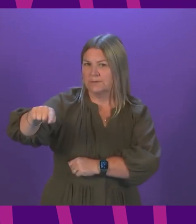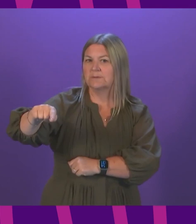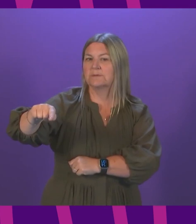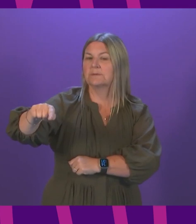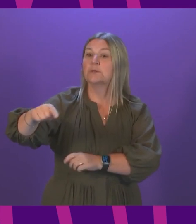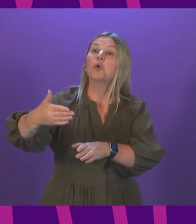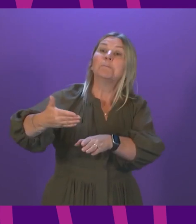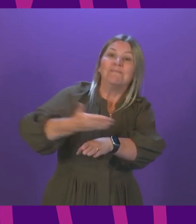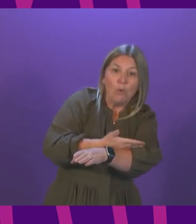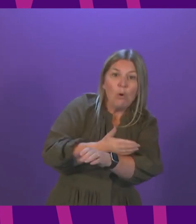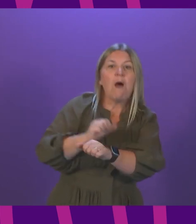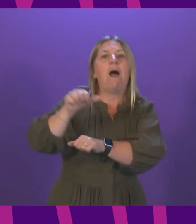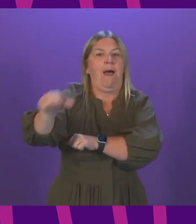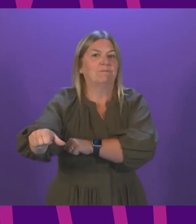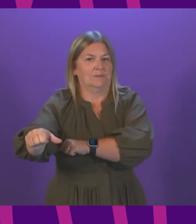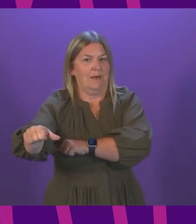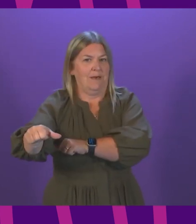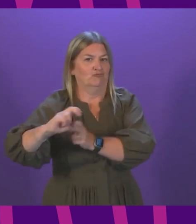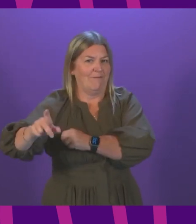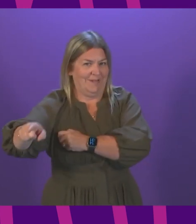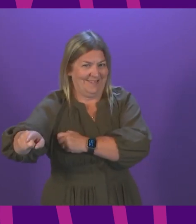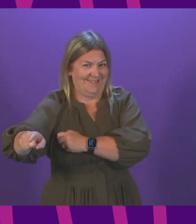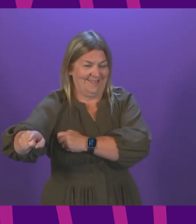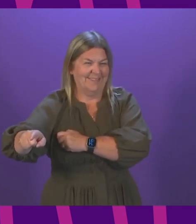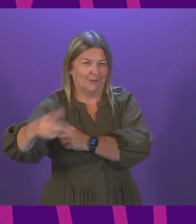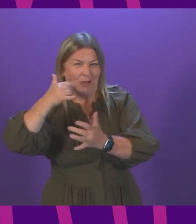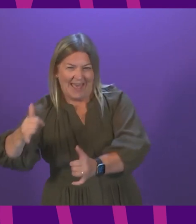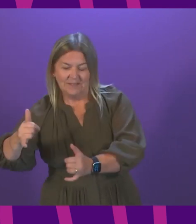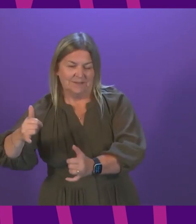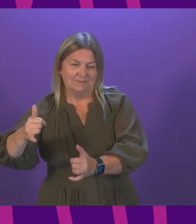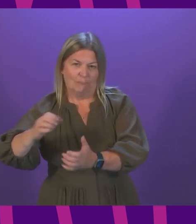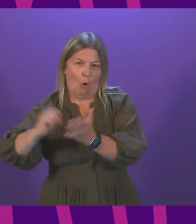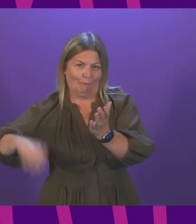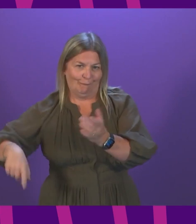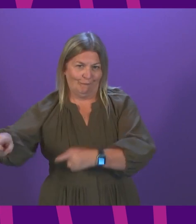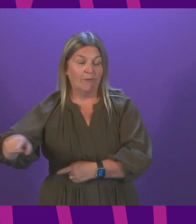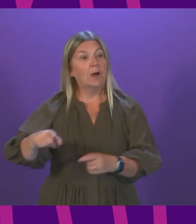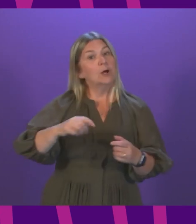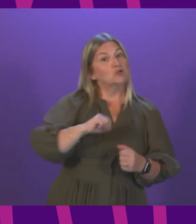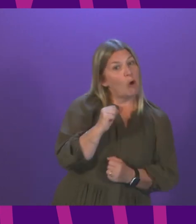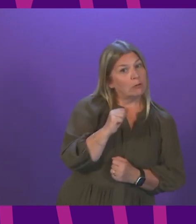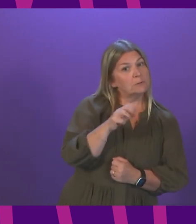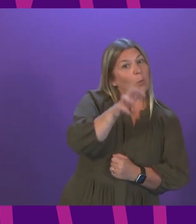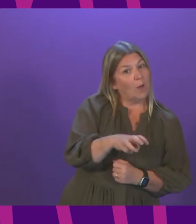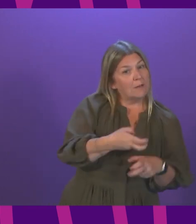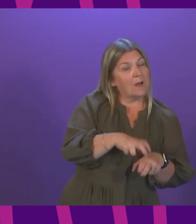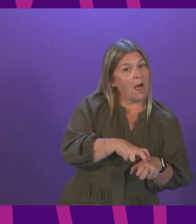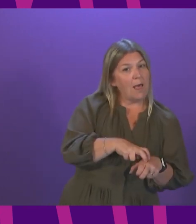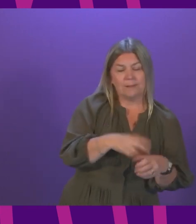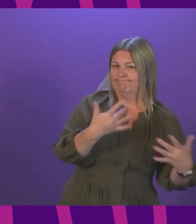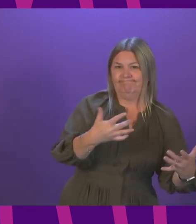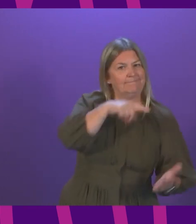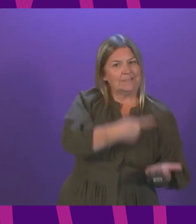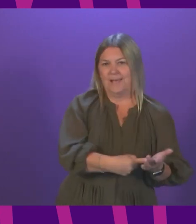before and after international travel. Now Scotland, like Wales and Northern Ireland, has not yet taken a final